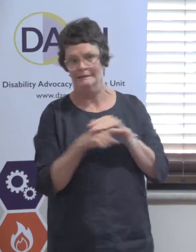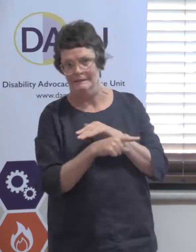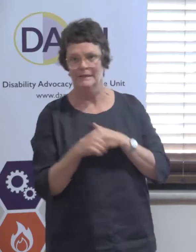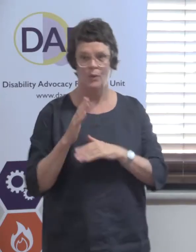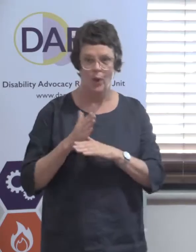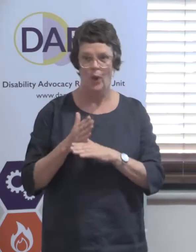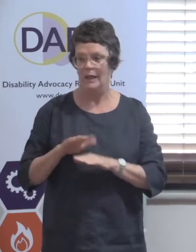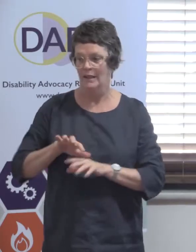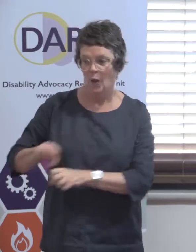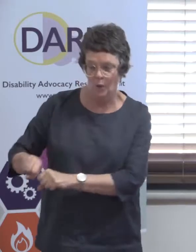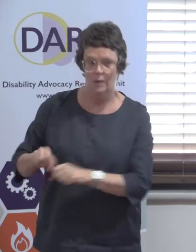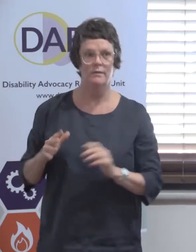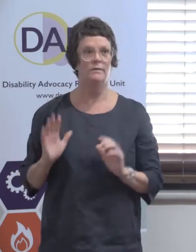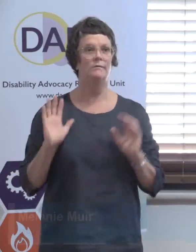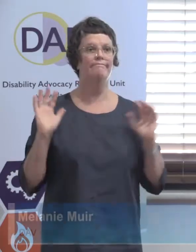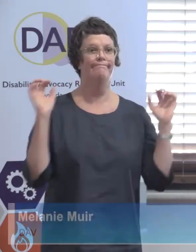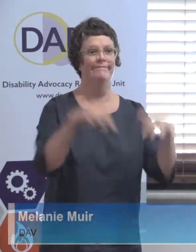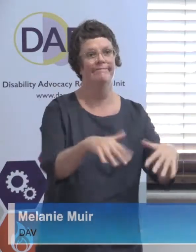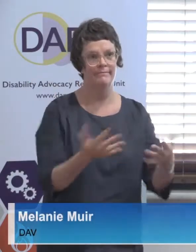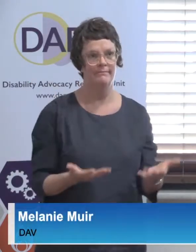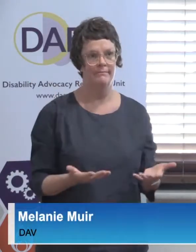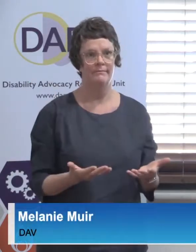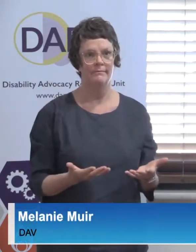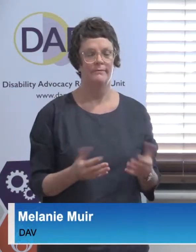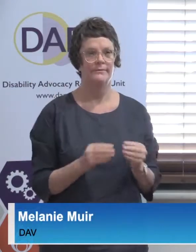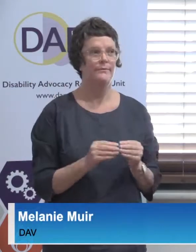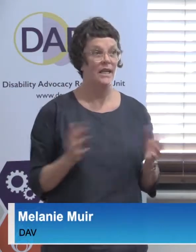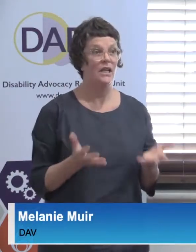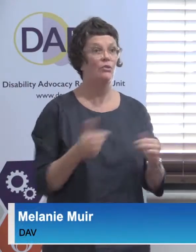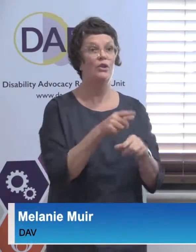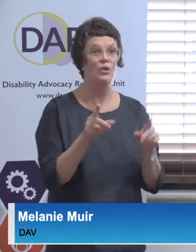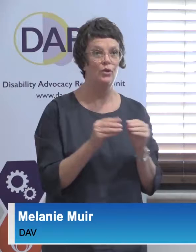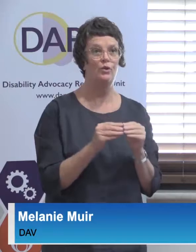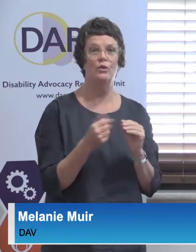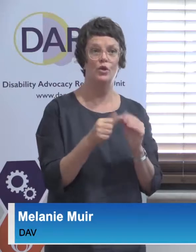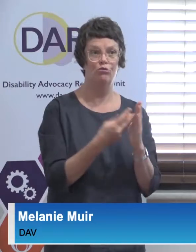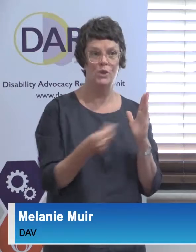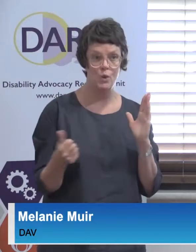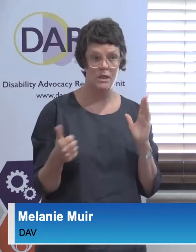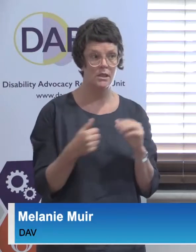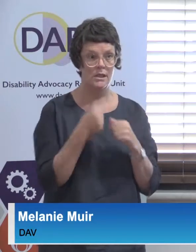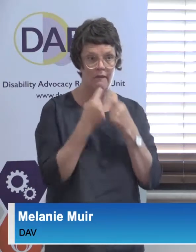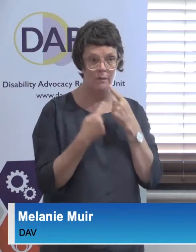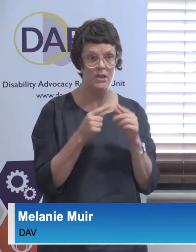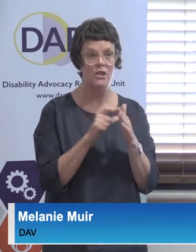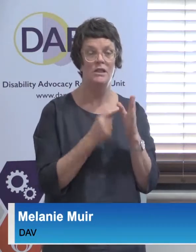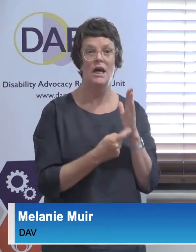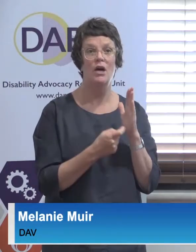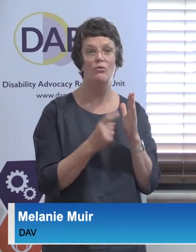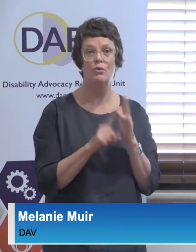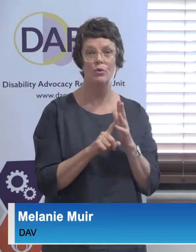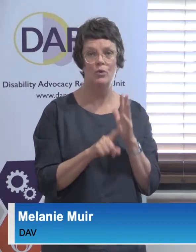work and to come along to things like this. And I really encourage you to use the resources that Daru